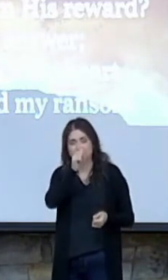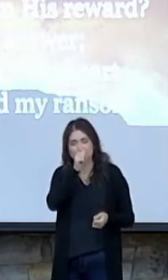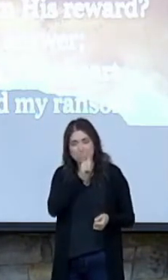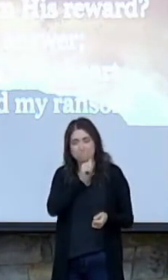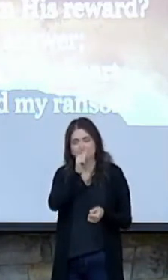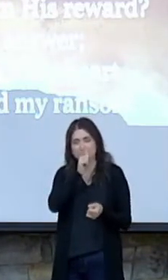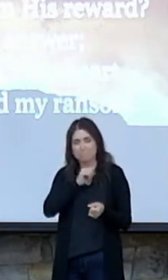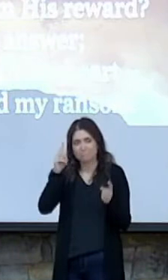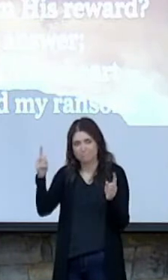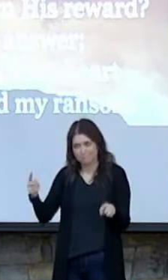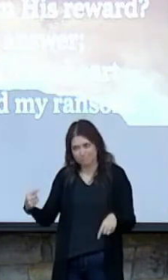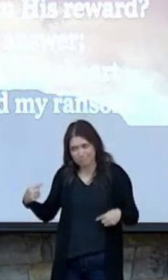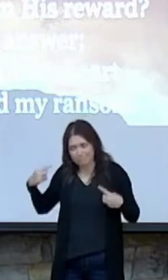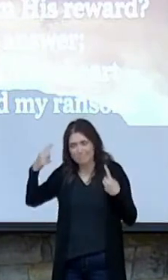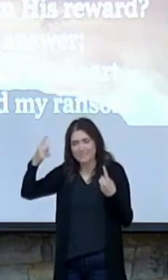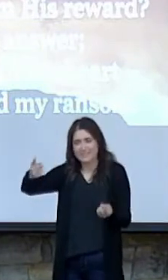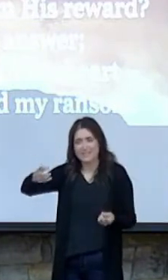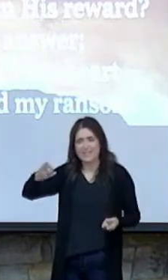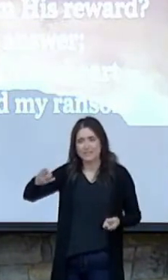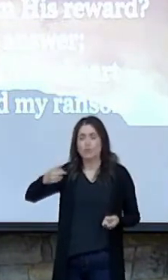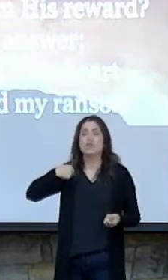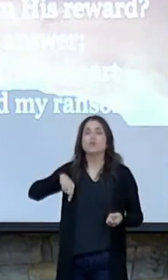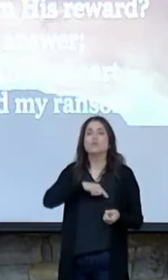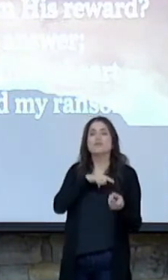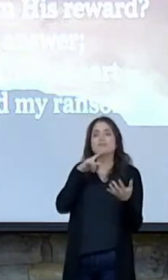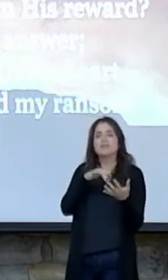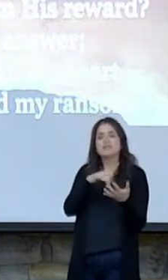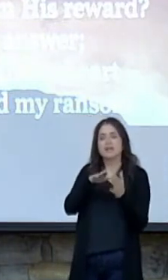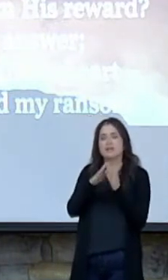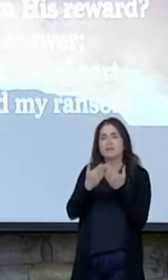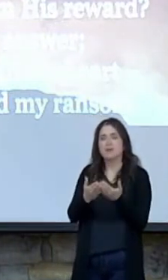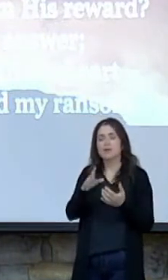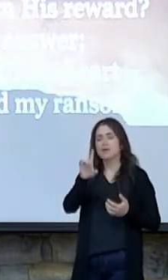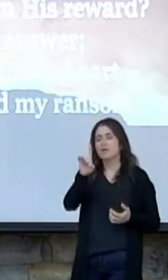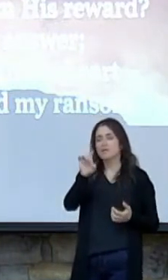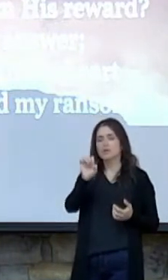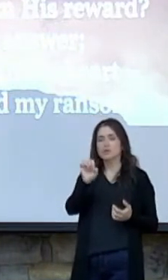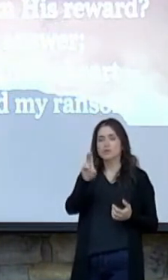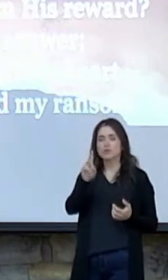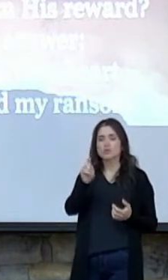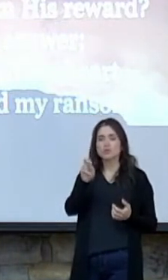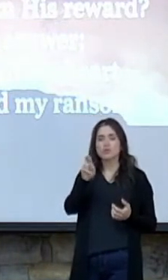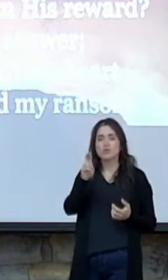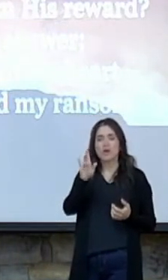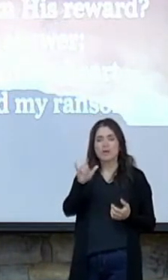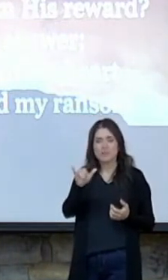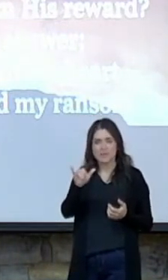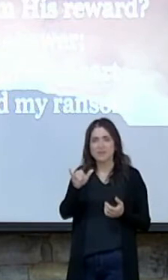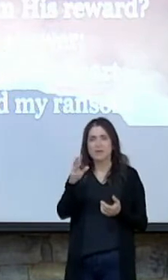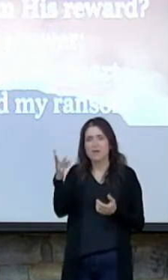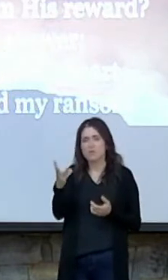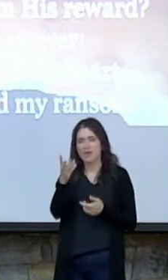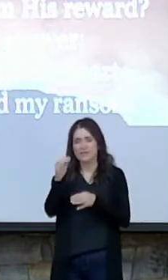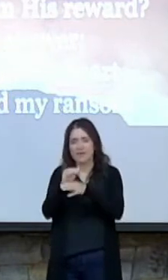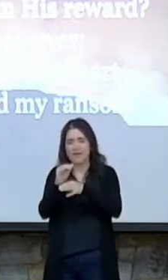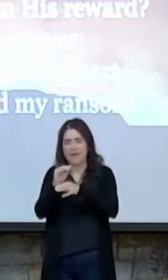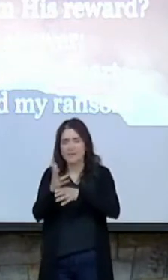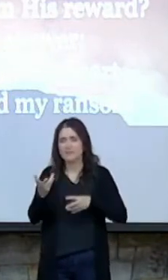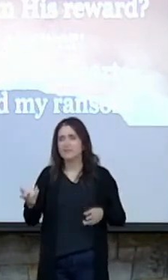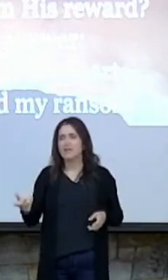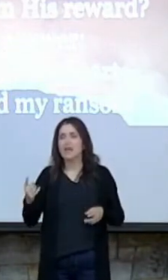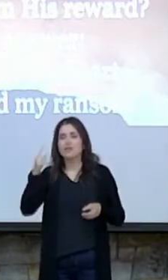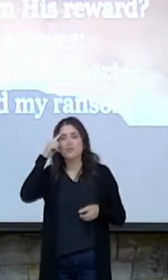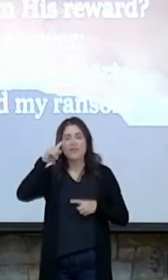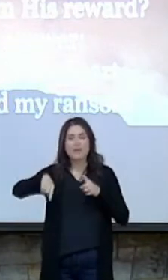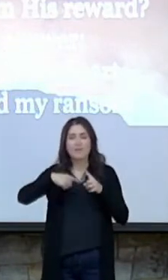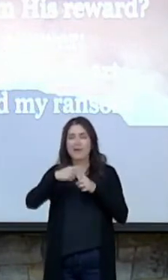We've been studying the book of Deuteronomy on Wednesday nights in the adult class. And you just look at all the Israelites put him through as